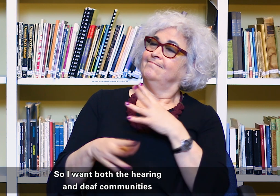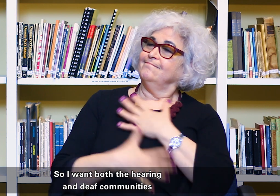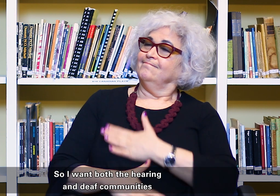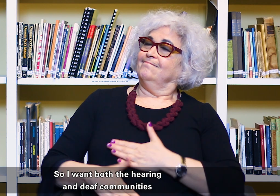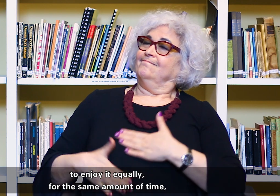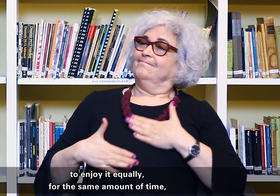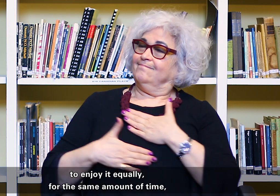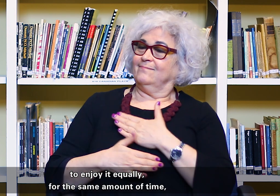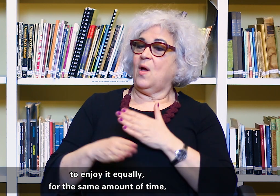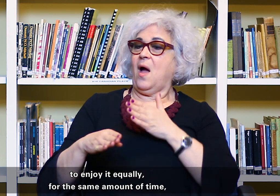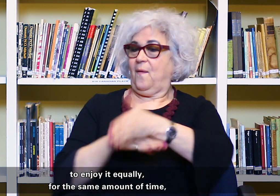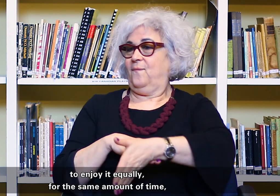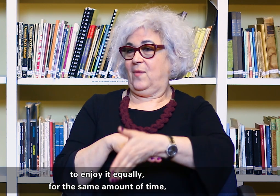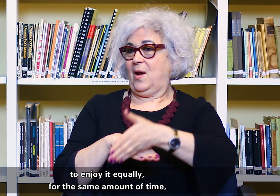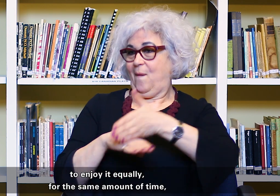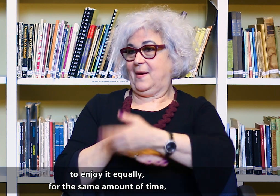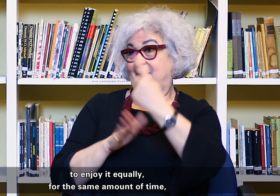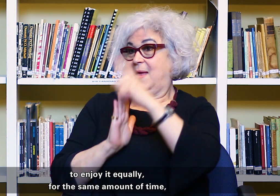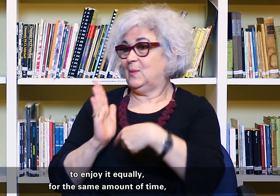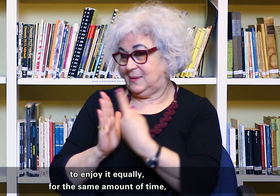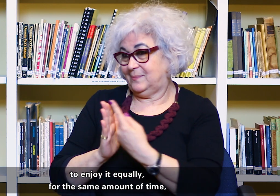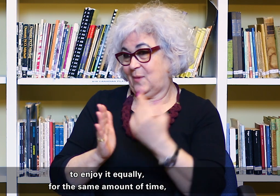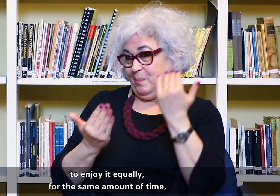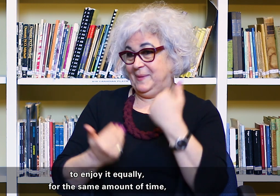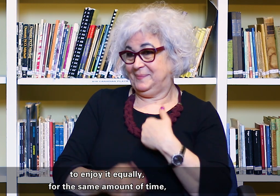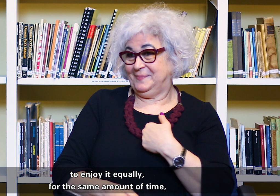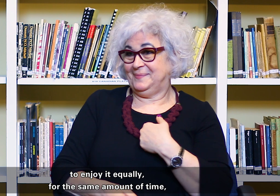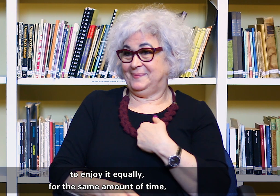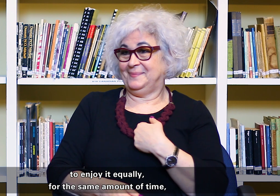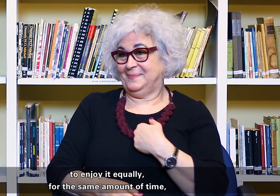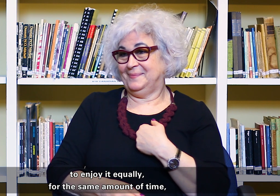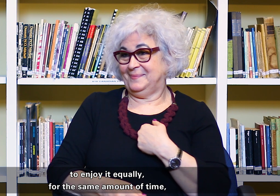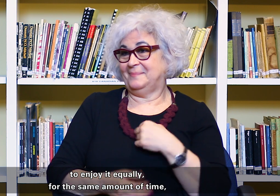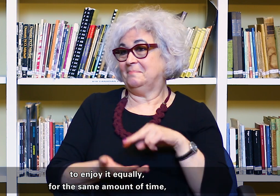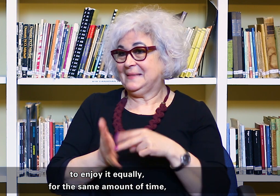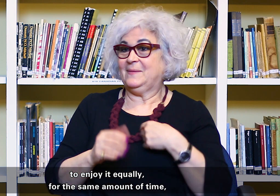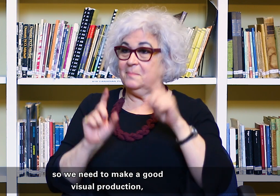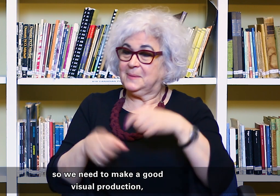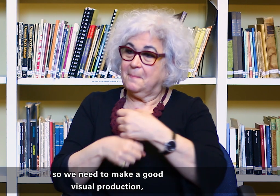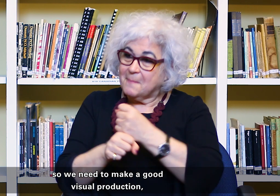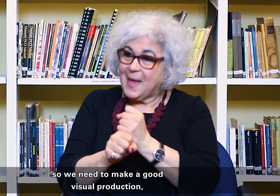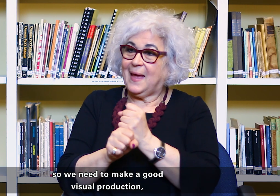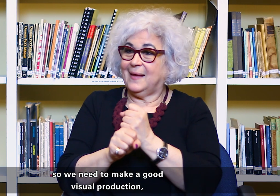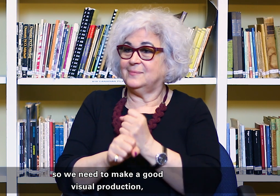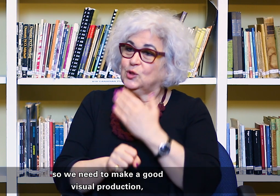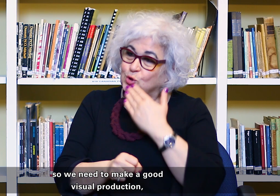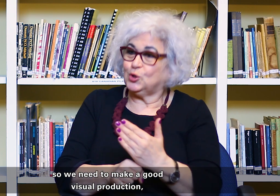to, or audience, to enjoy it equally for the same amount of time. So we need to make a